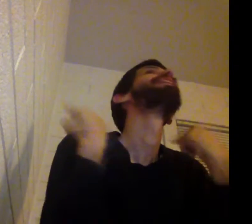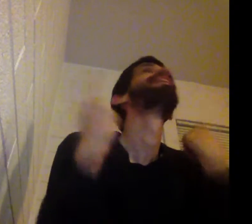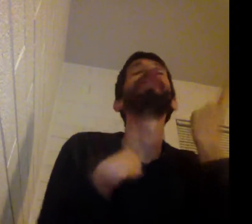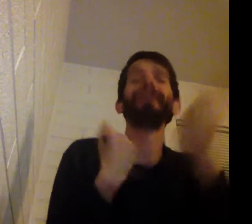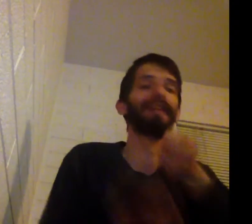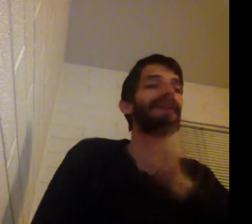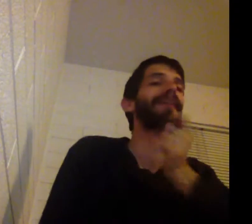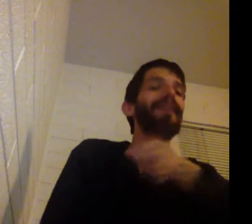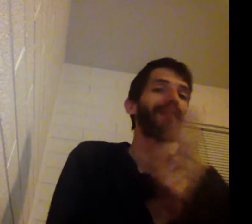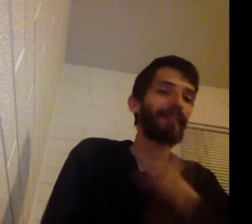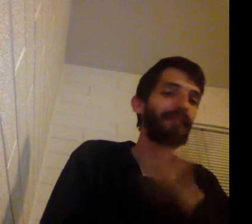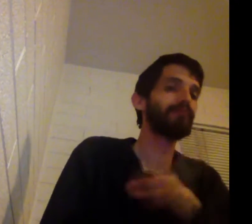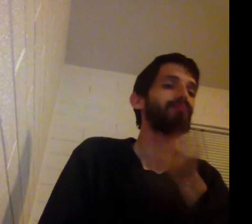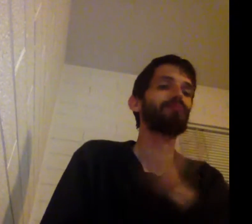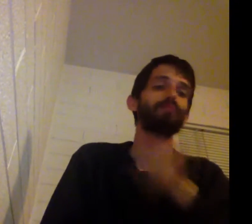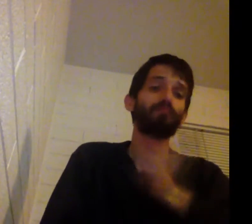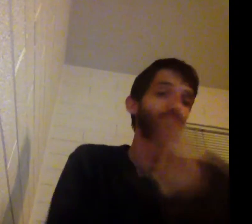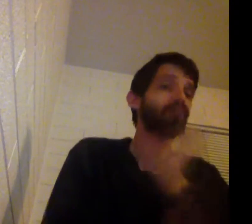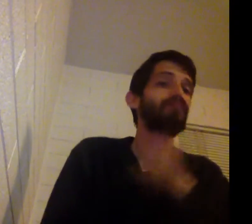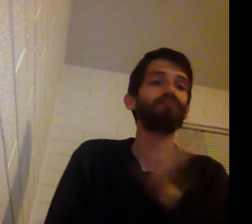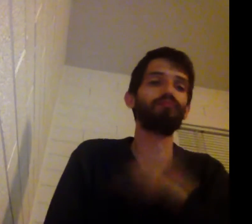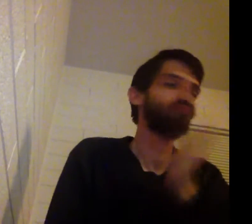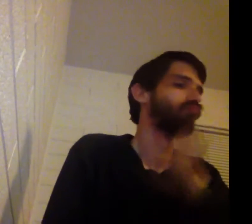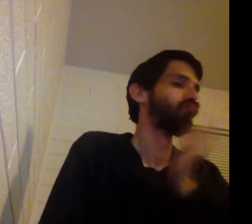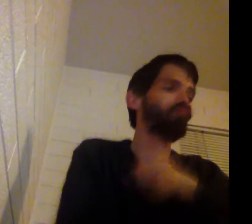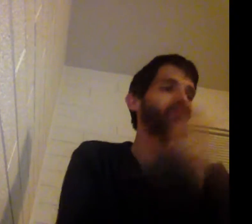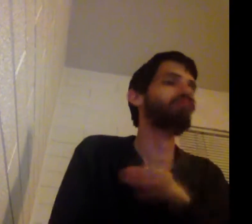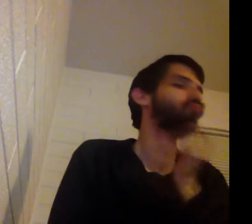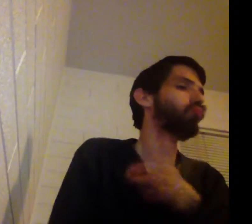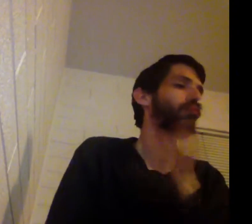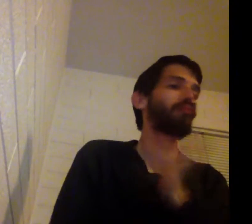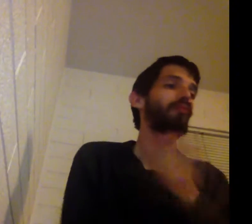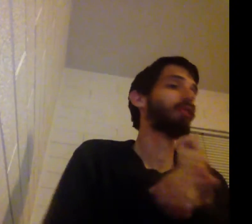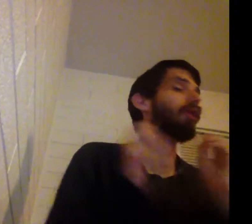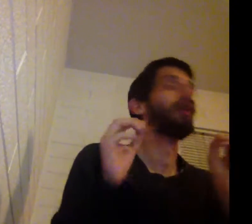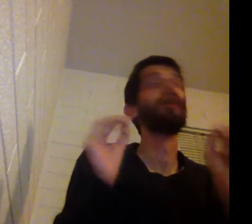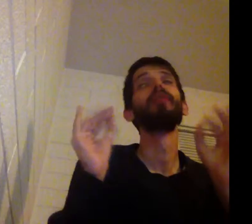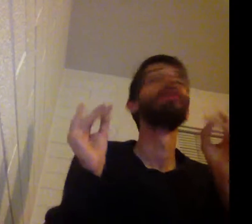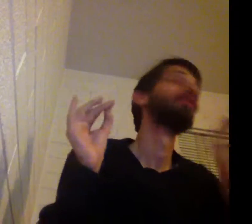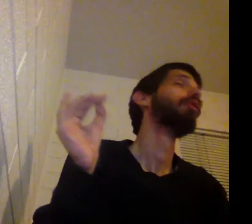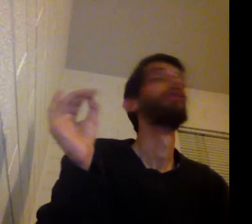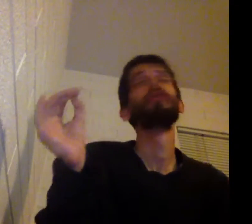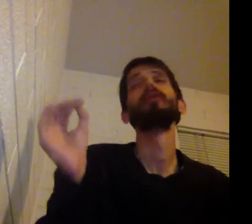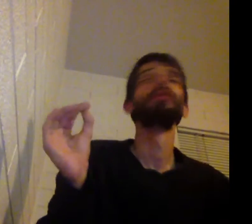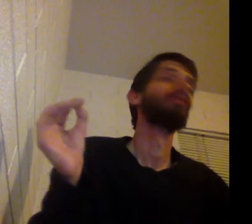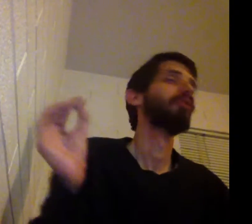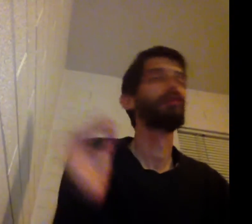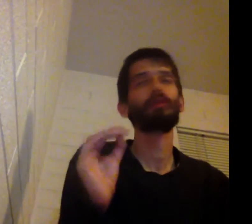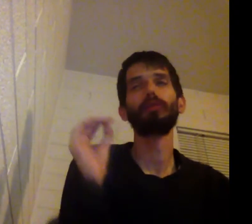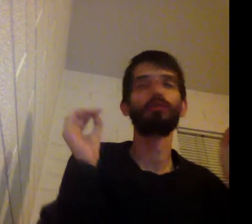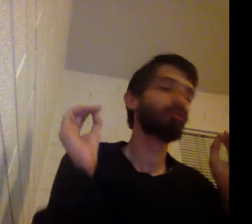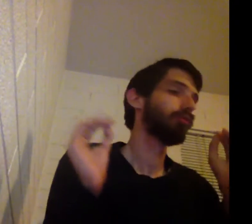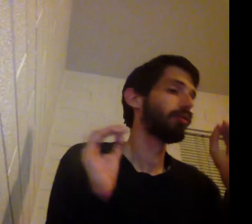I don't want good baby, let's